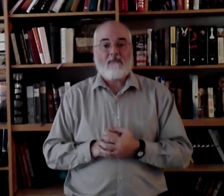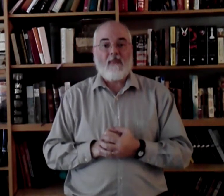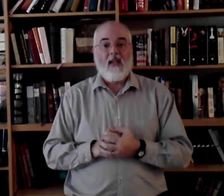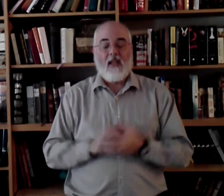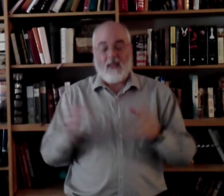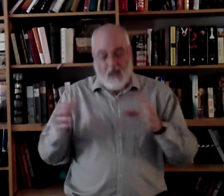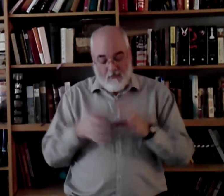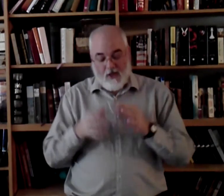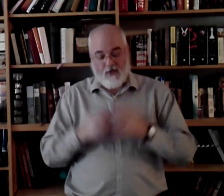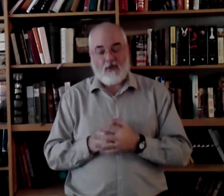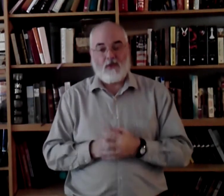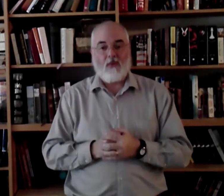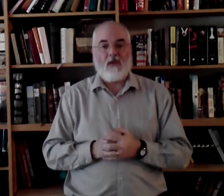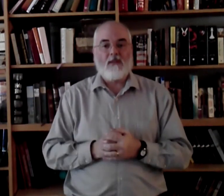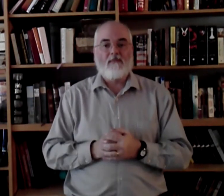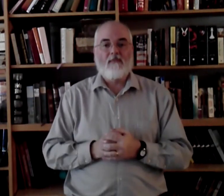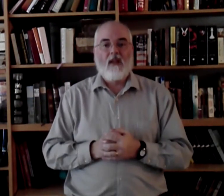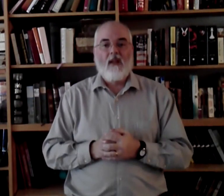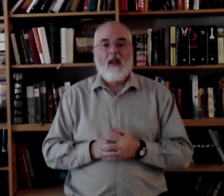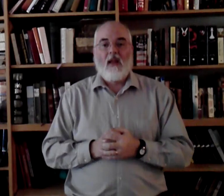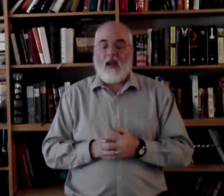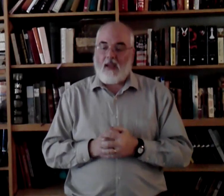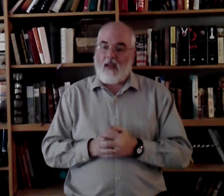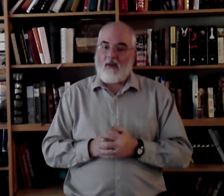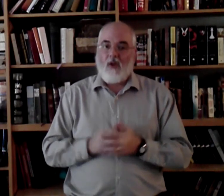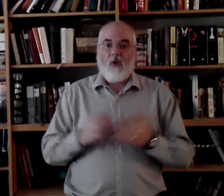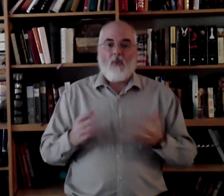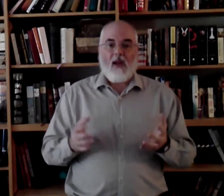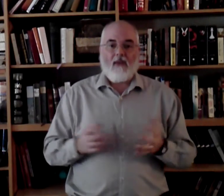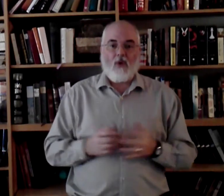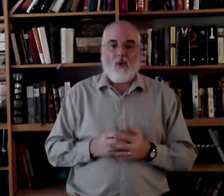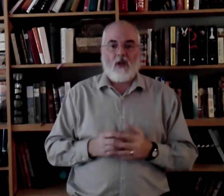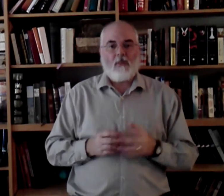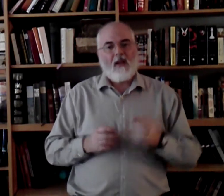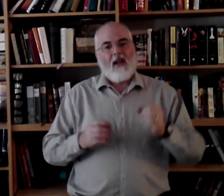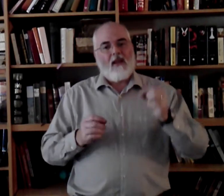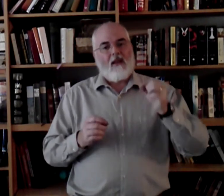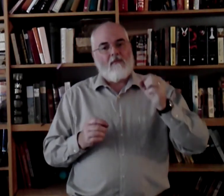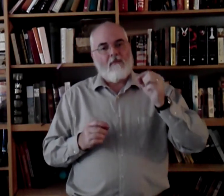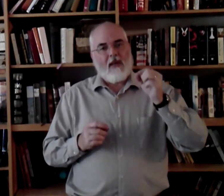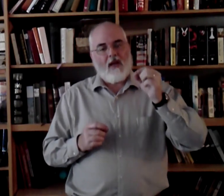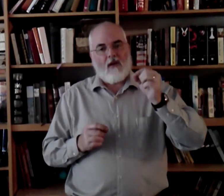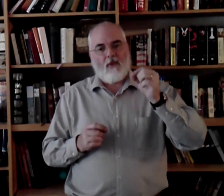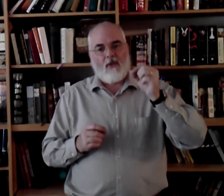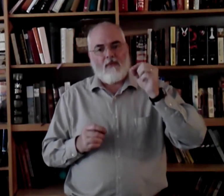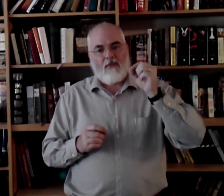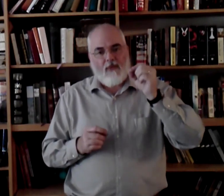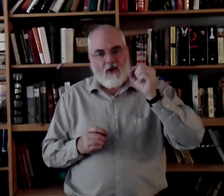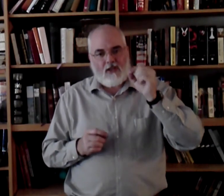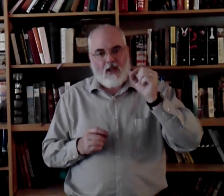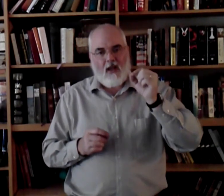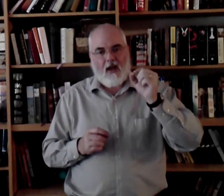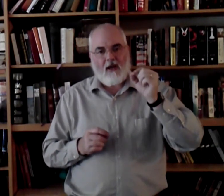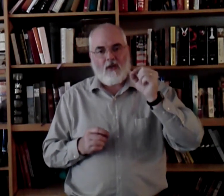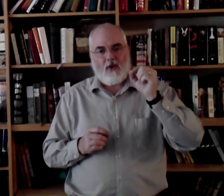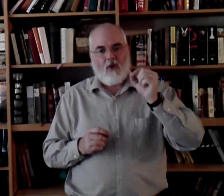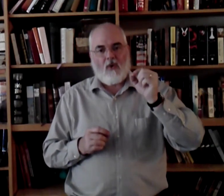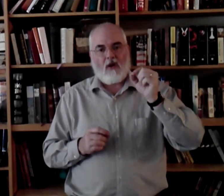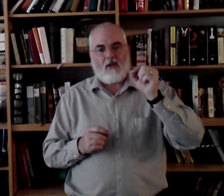The combination of those two words. Again, we have a chorus, but be careful. The first line on the chorus on